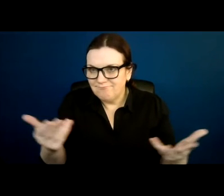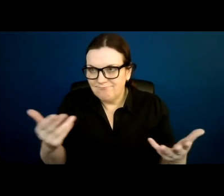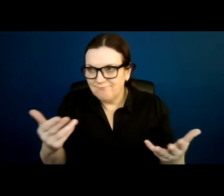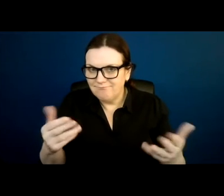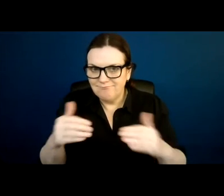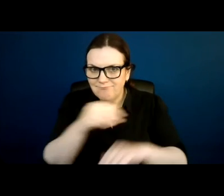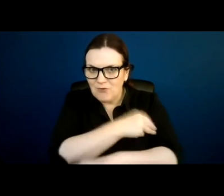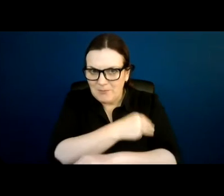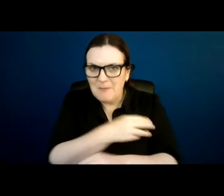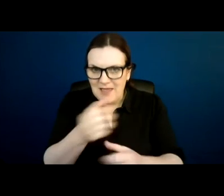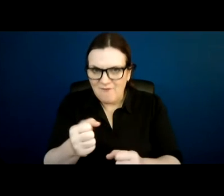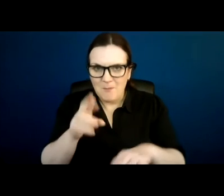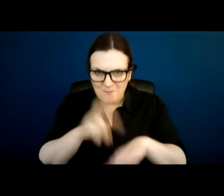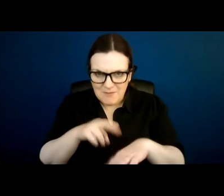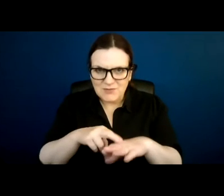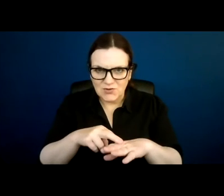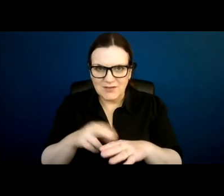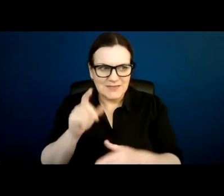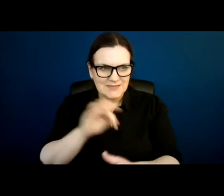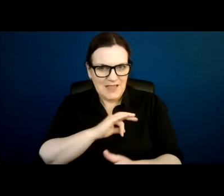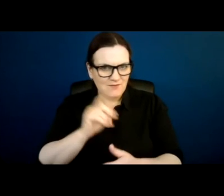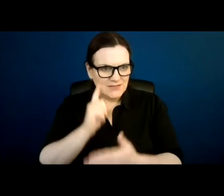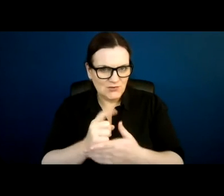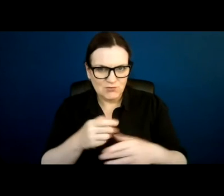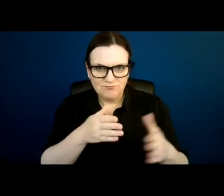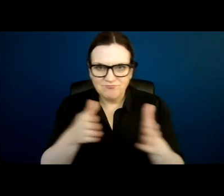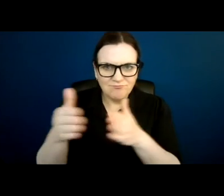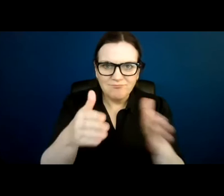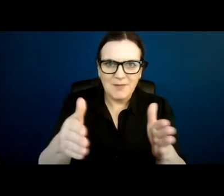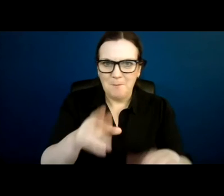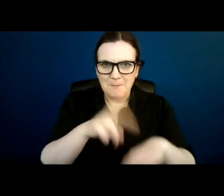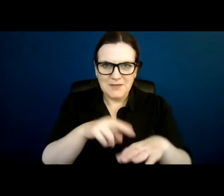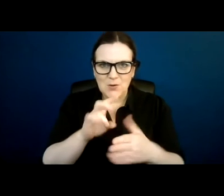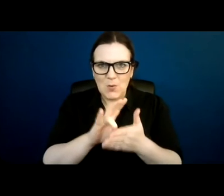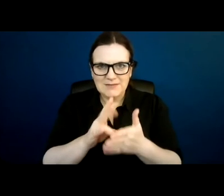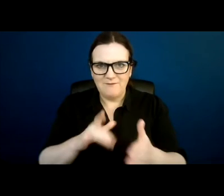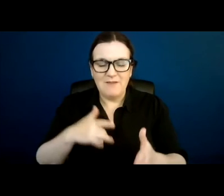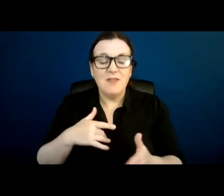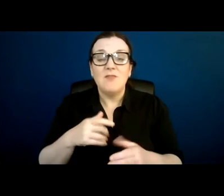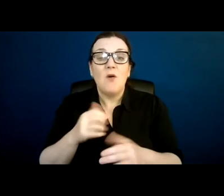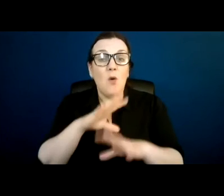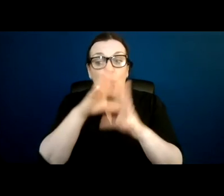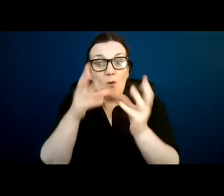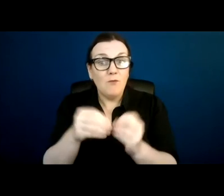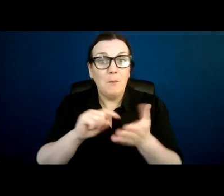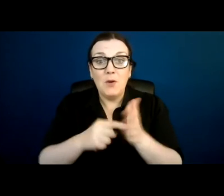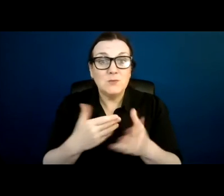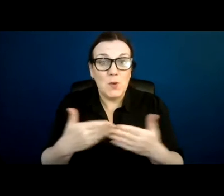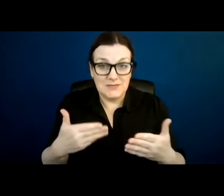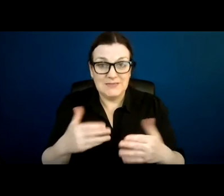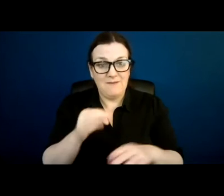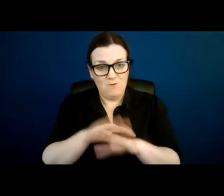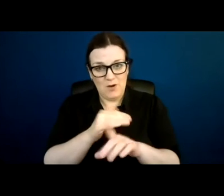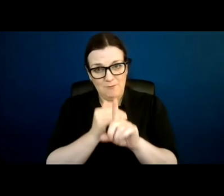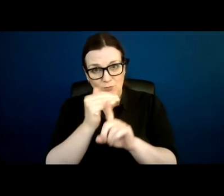did have a better quality of life. So the whole point of supported decision-making is to enhance individual